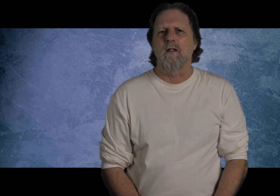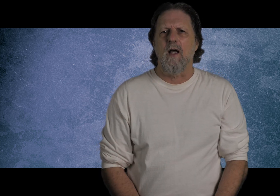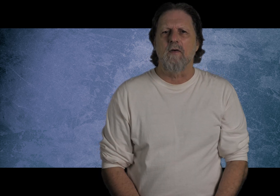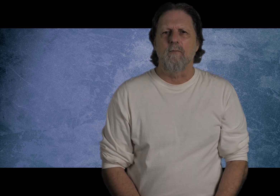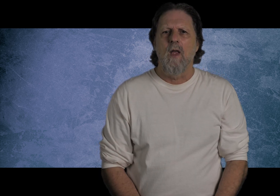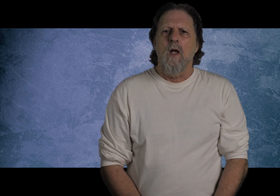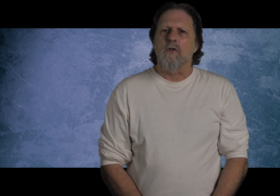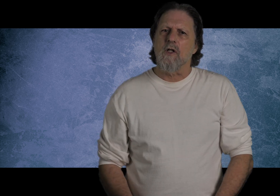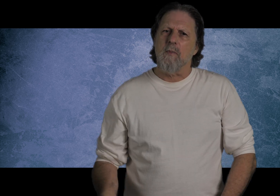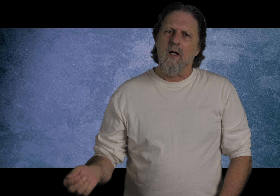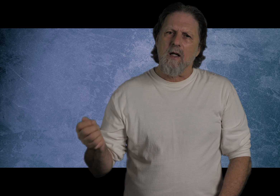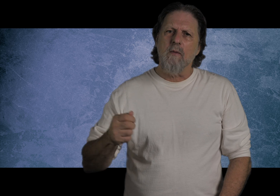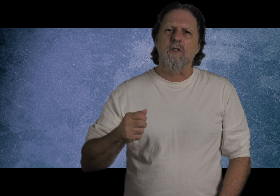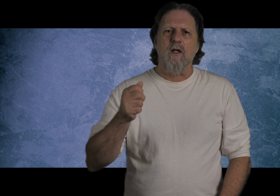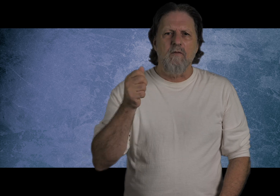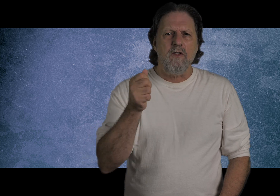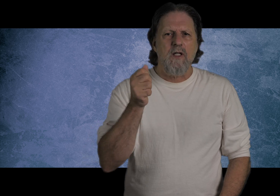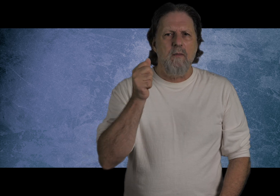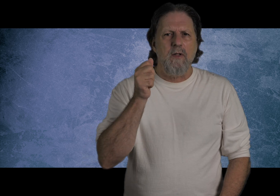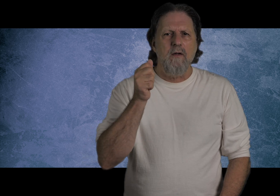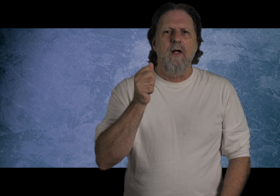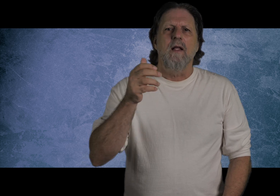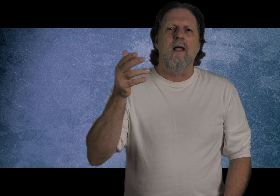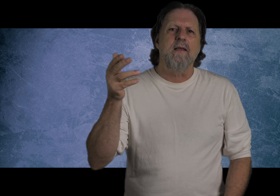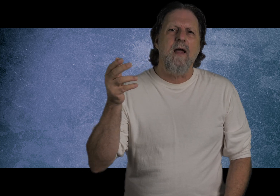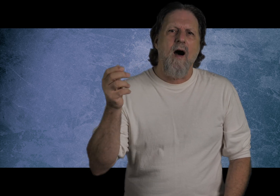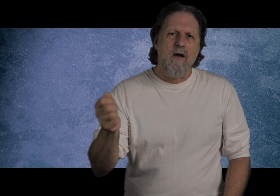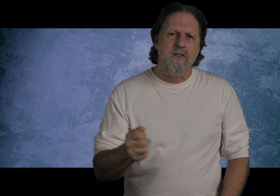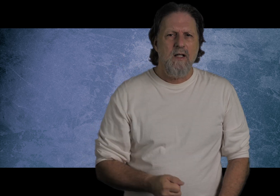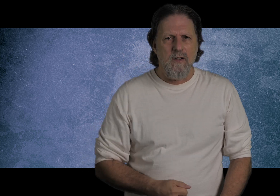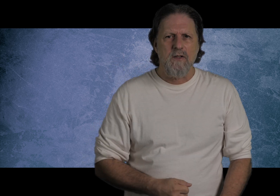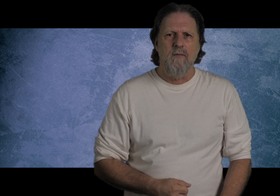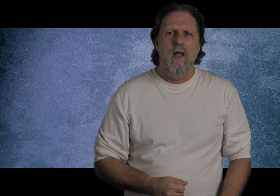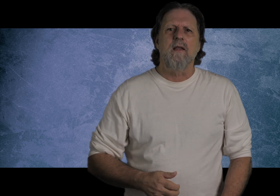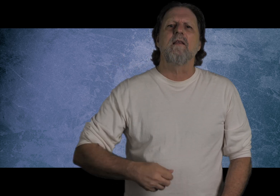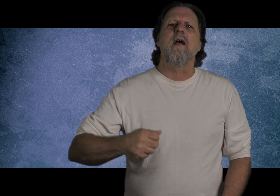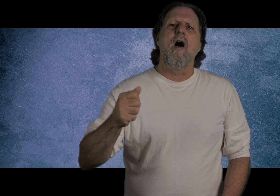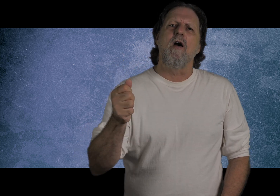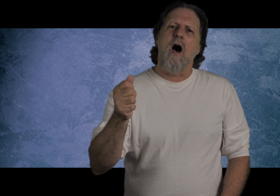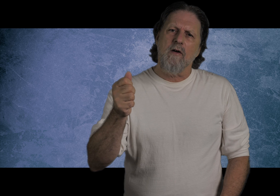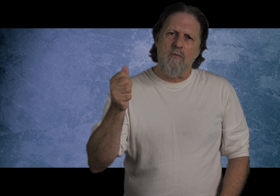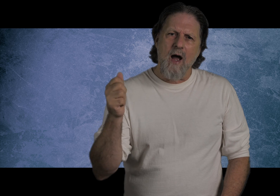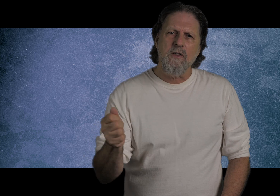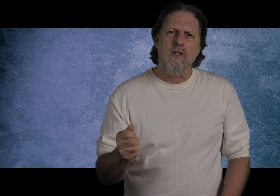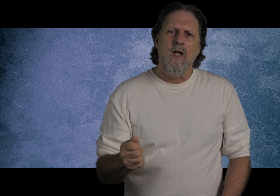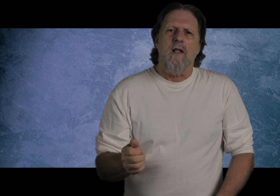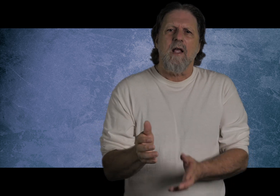it into heaven. So the Spirit comes to convince the unbeliever that they are sinners, that they are unrighteous, that